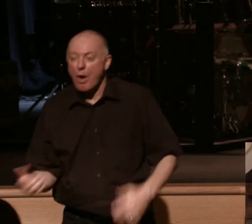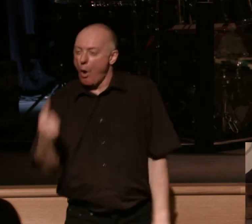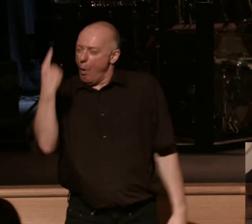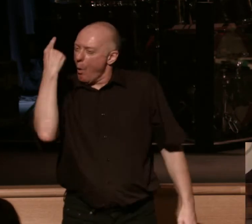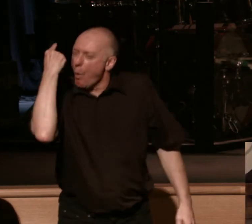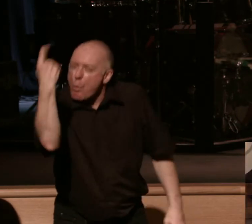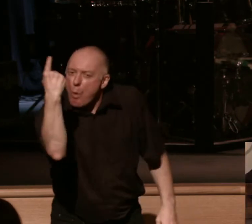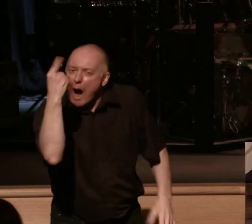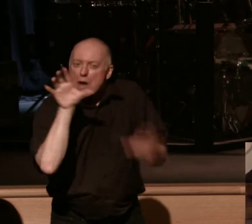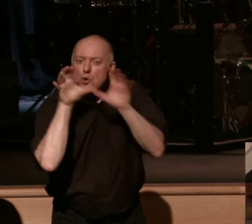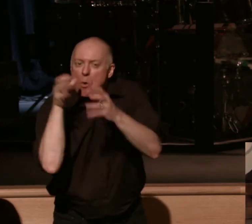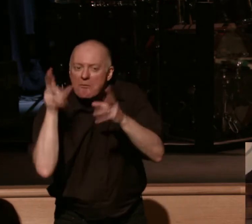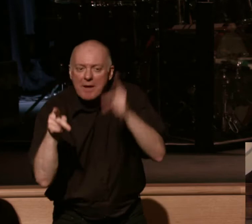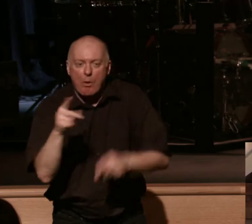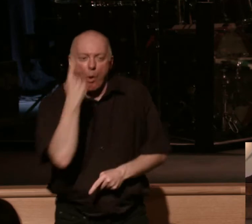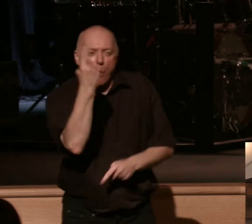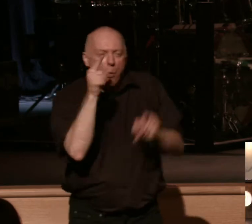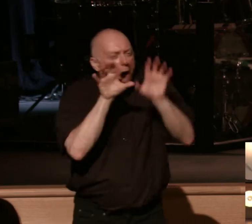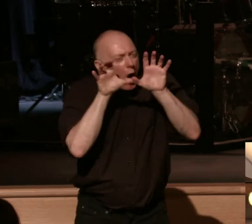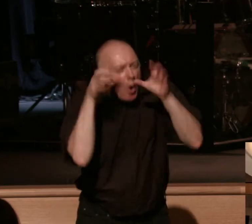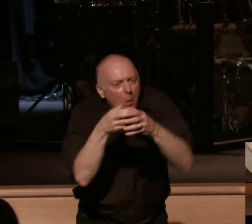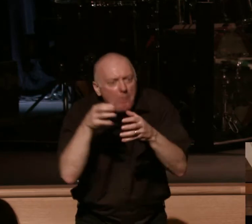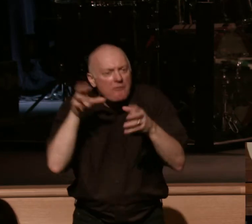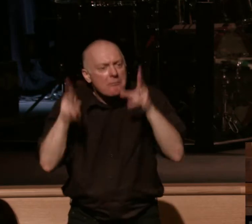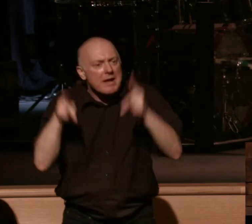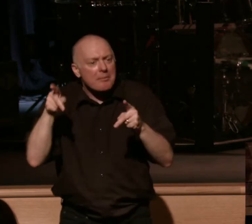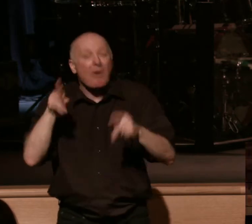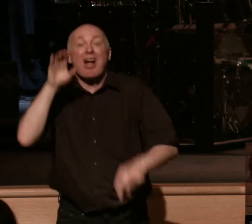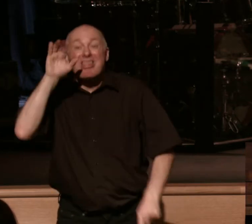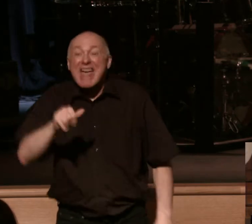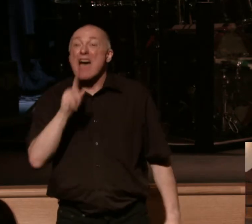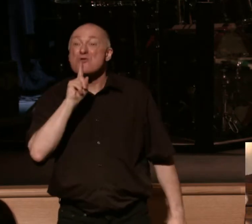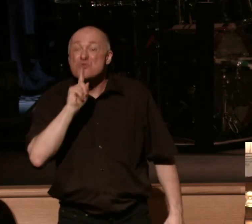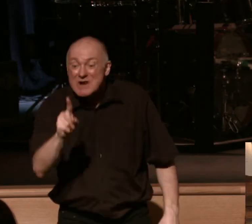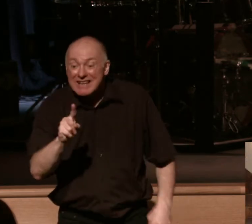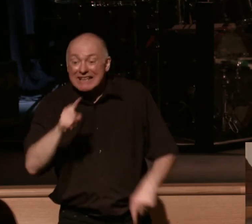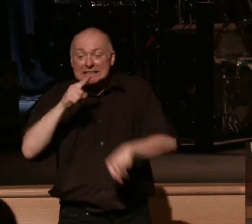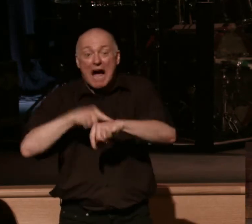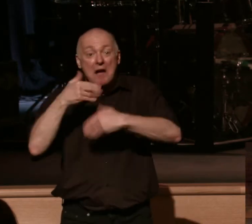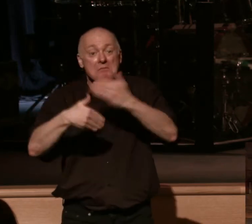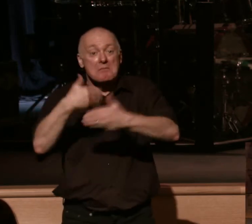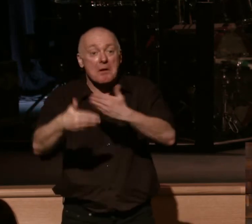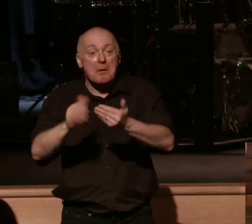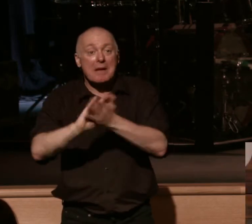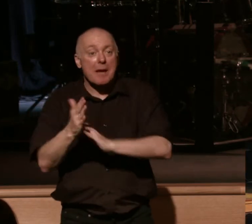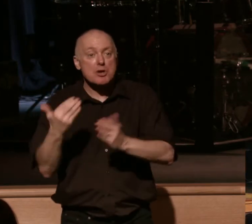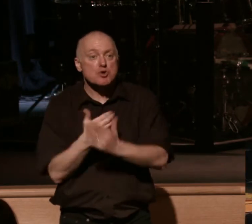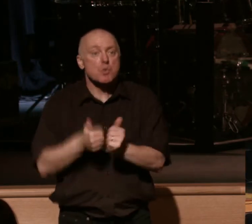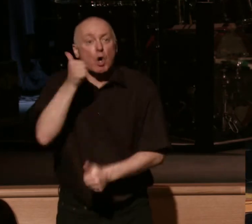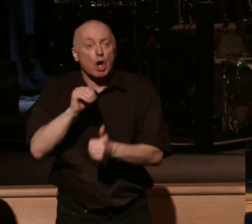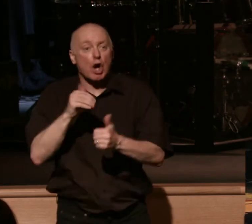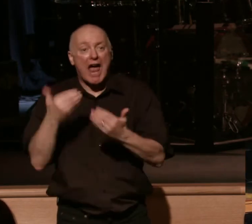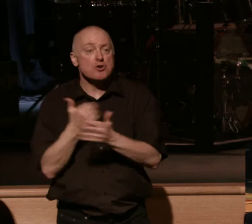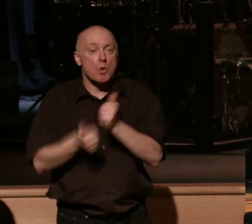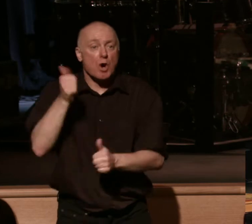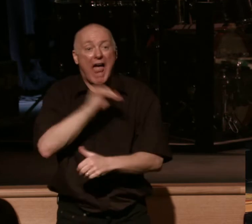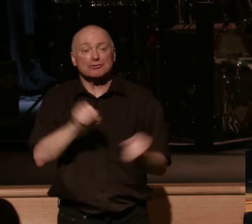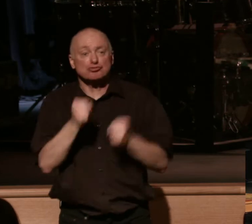group, one part of creation that is actually, as time goes on, is becoming newer and stronger and more